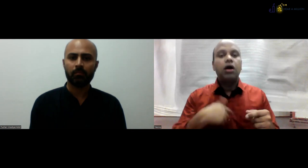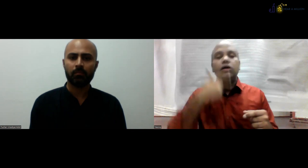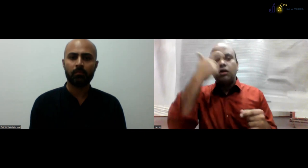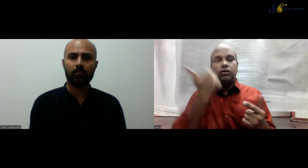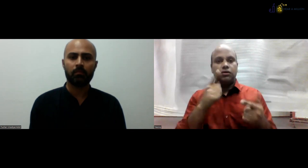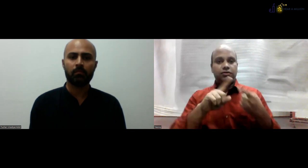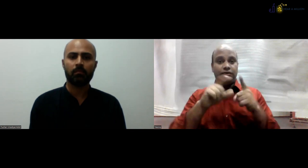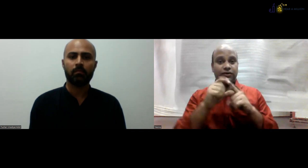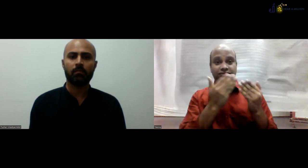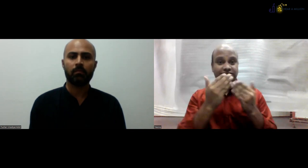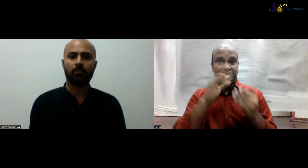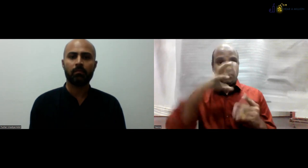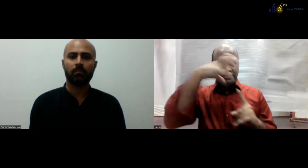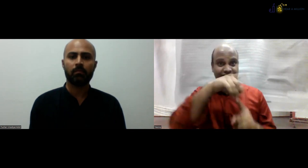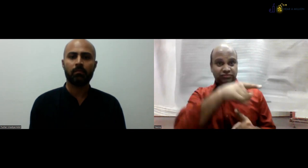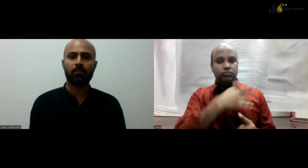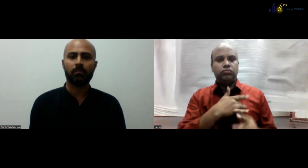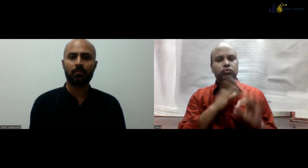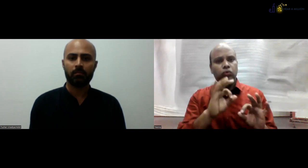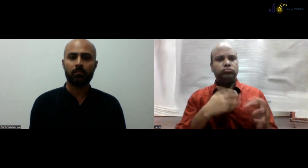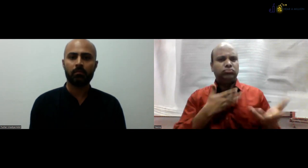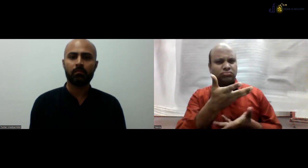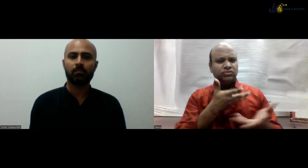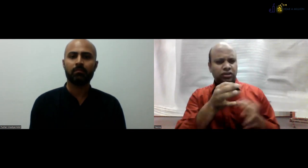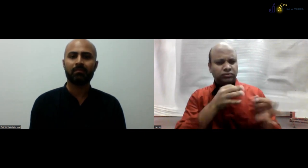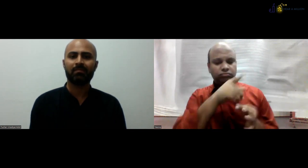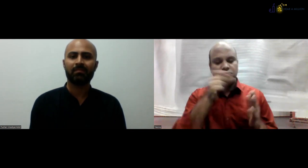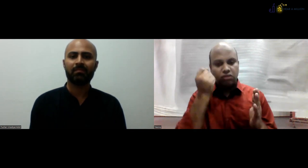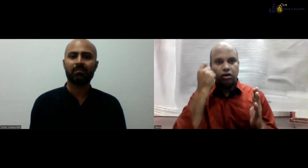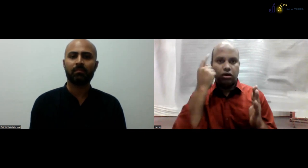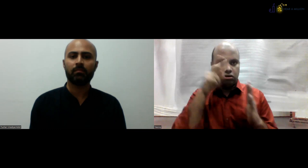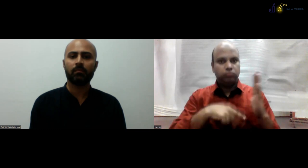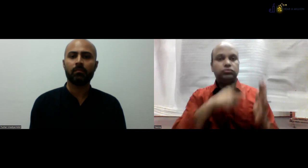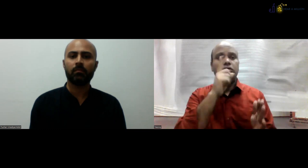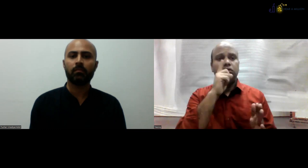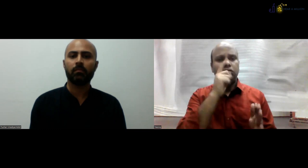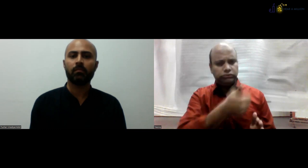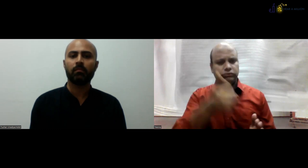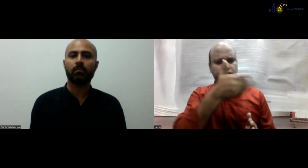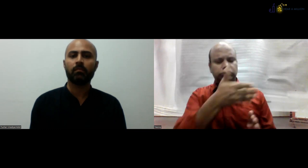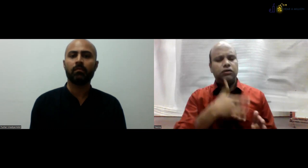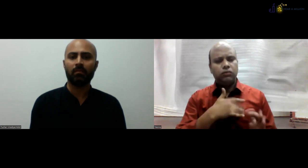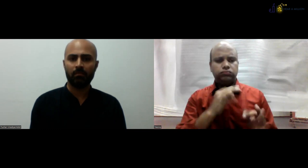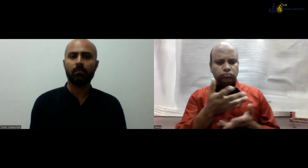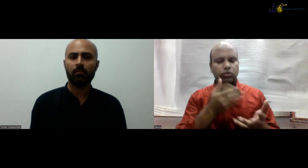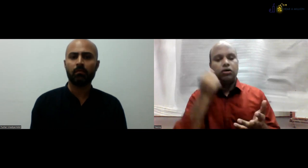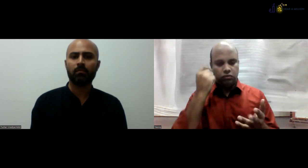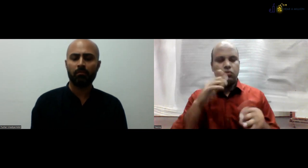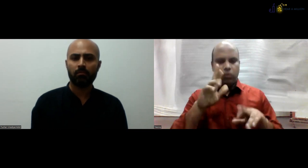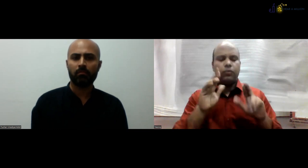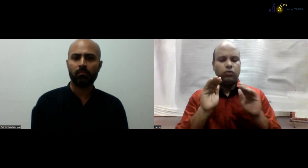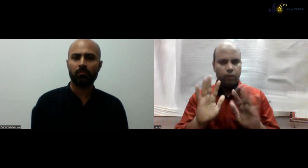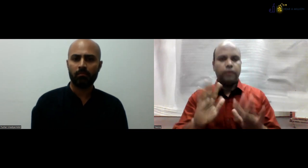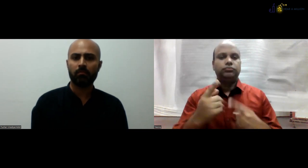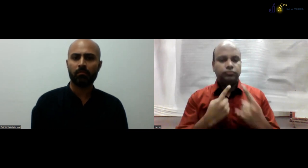be stuck in that. But we were lucky that in our department, we discussed of them and discussed and explained